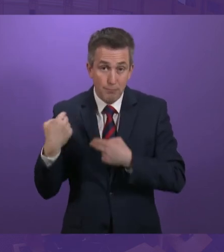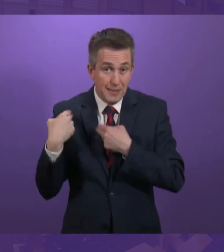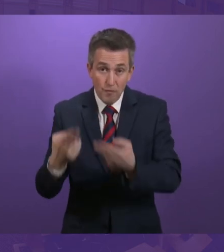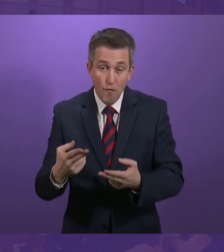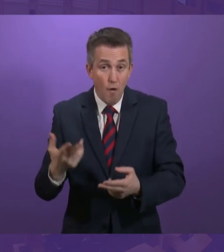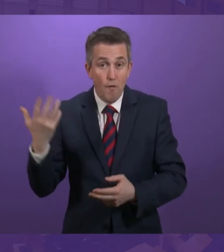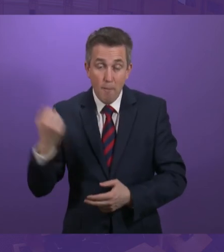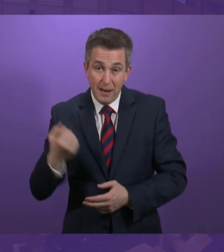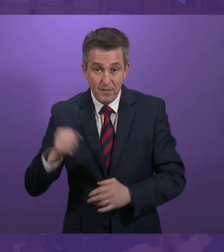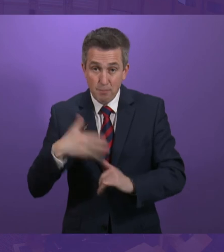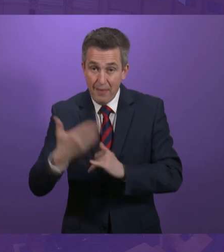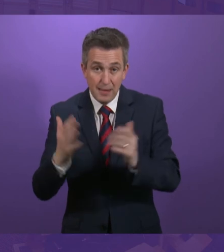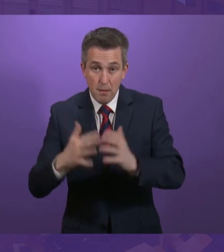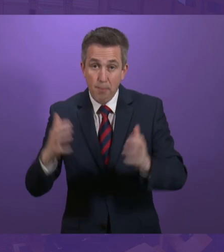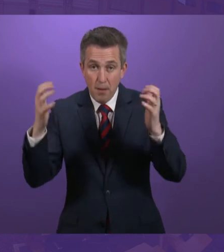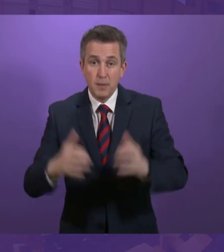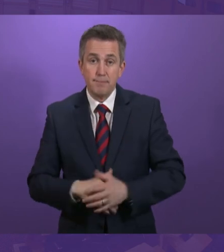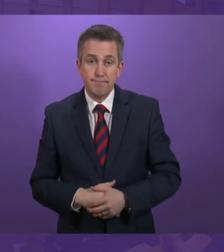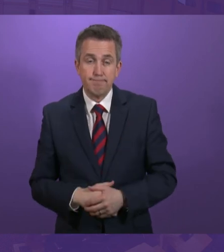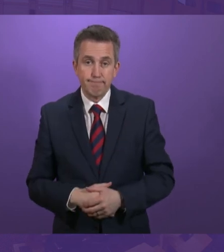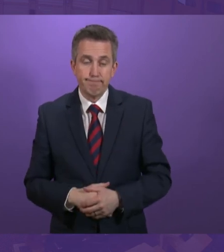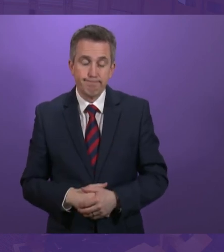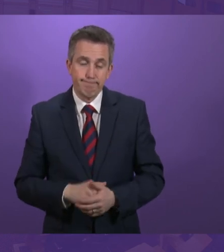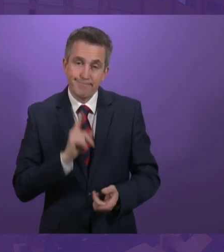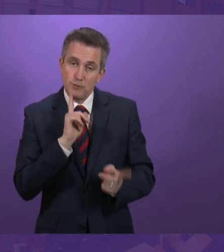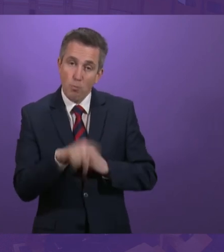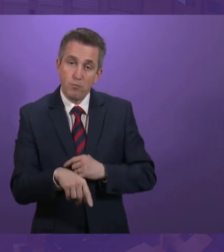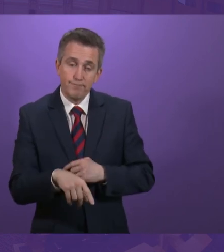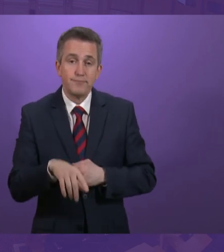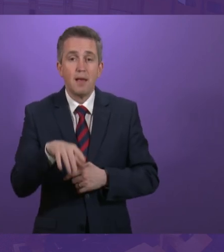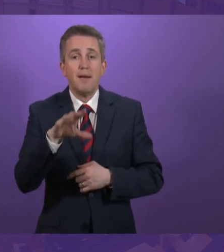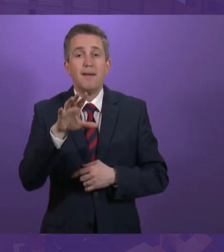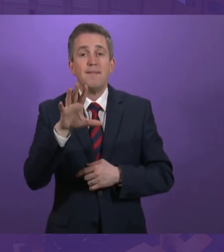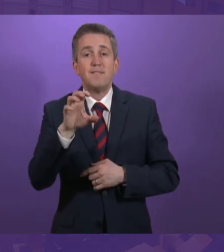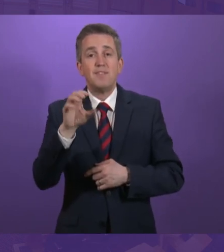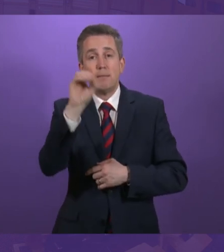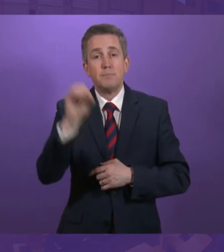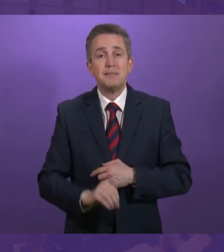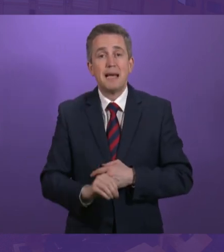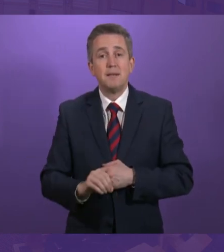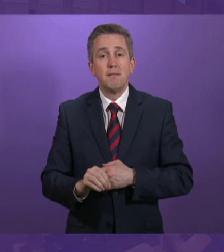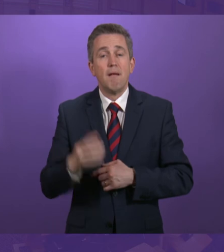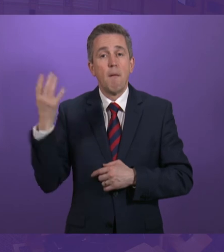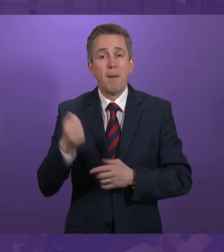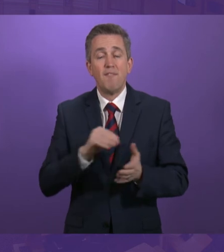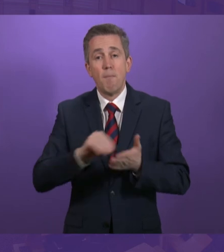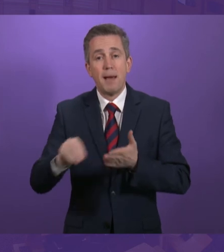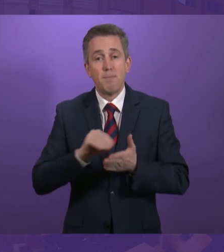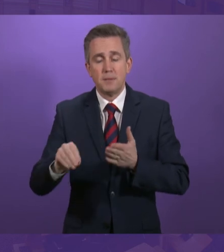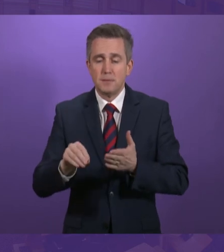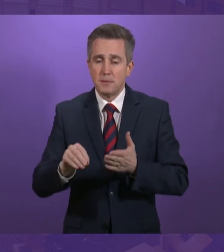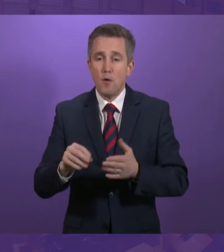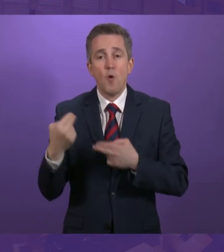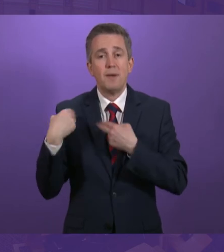this Parliament? The Cabinet Secretary. I say once again, the 15 per cent of benefit payments will be fully devolved in April